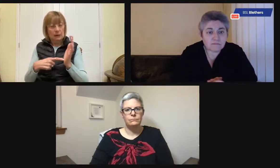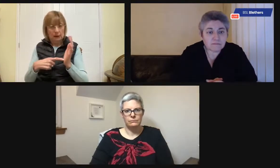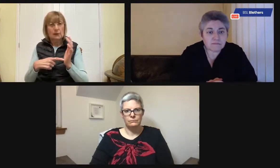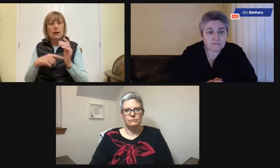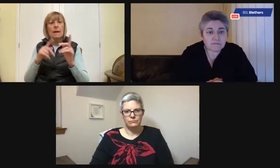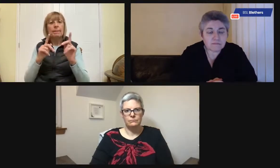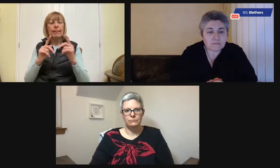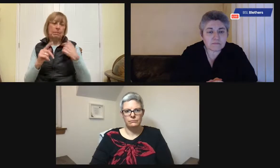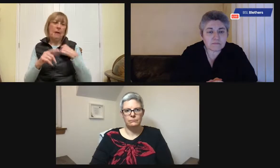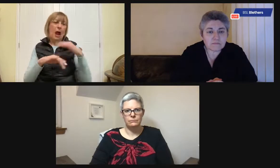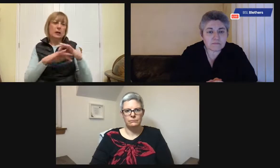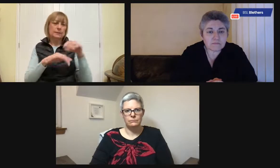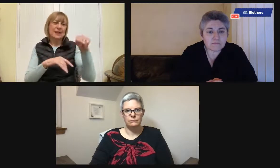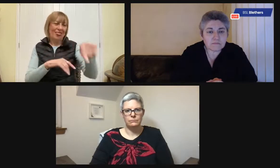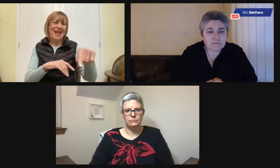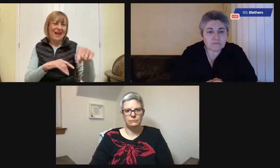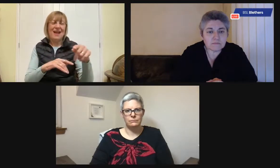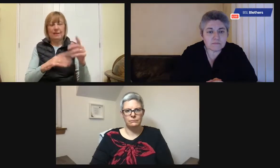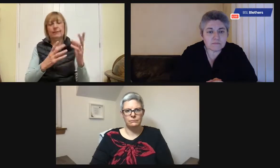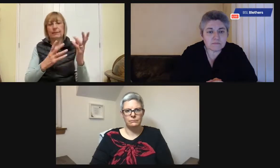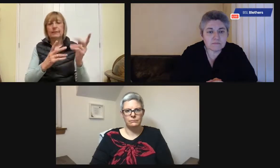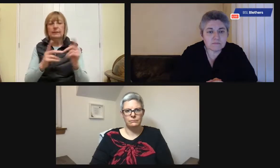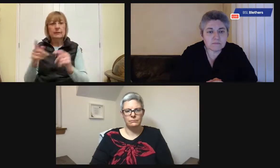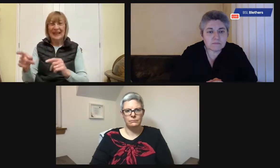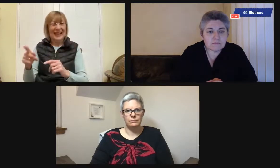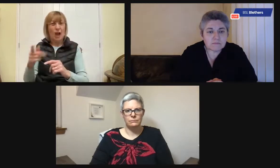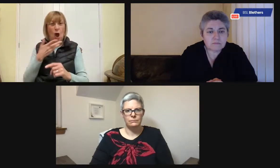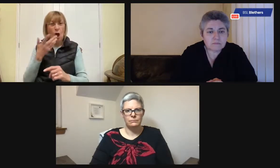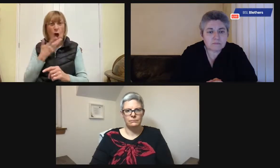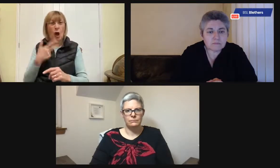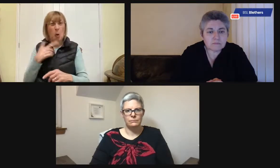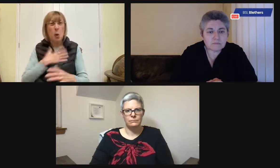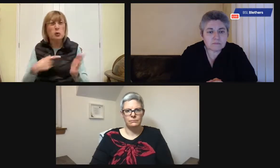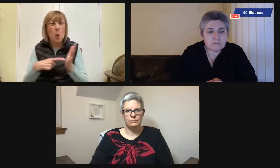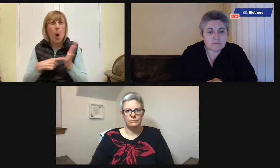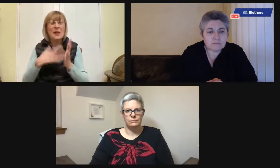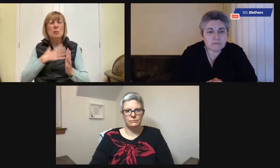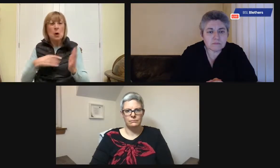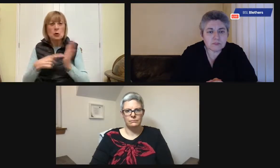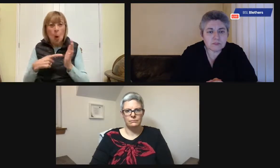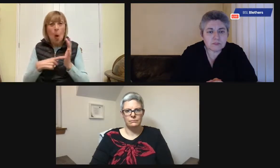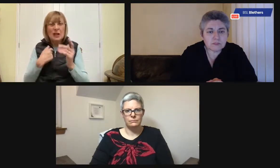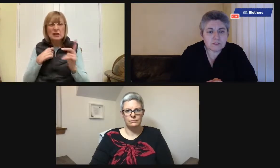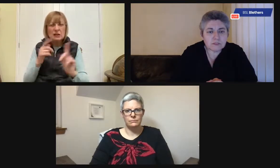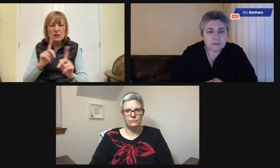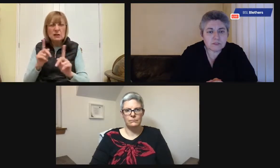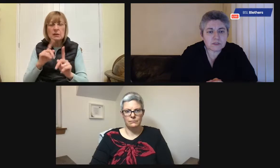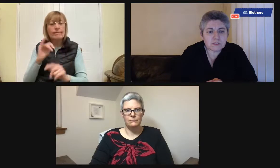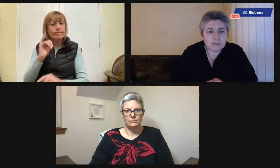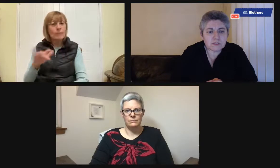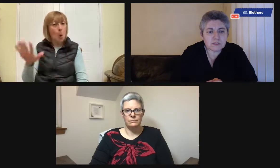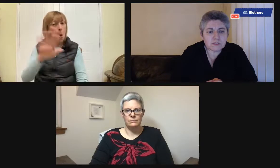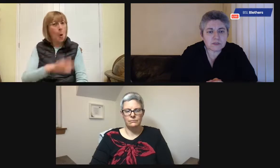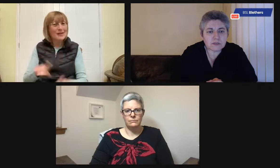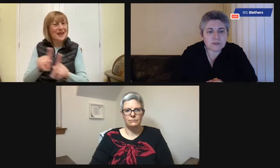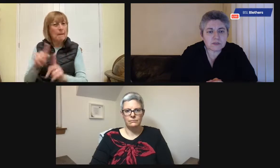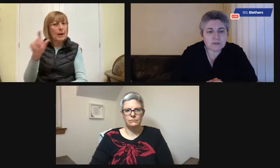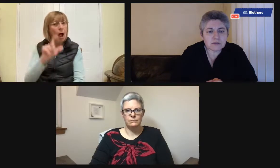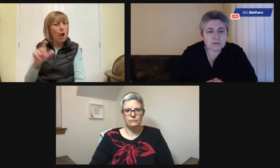had this kind of issue with sitting on the toilet. You know, my husband was there at the toilet, but he was going on and on about, I want the toilet,